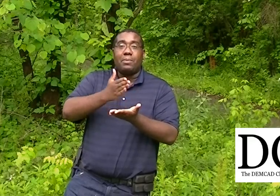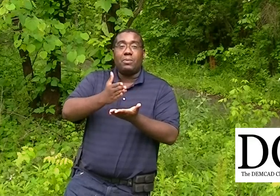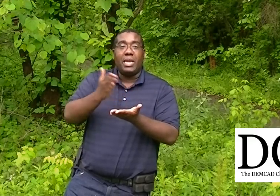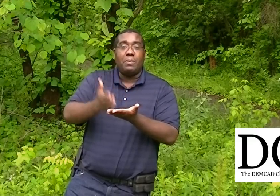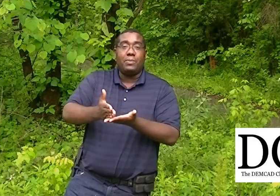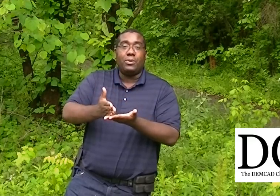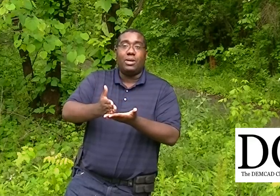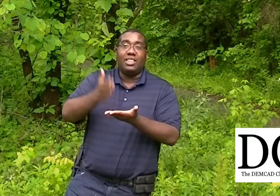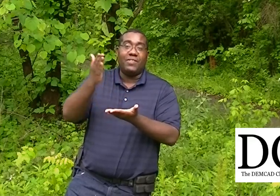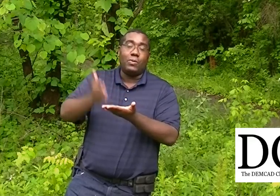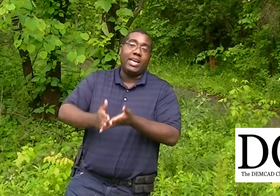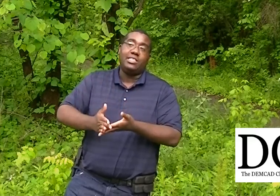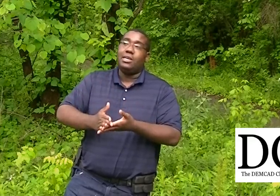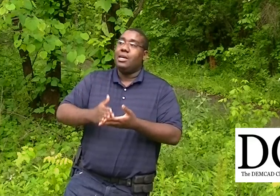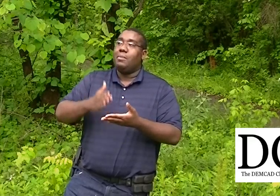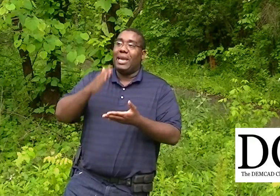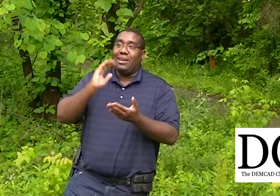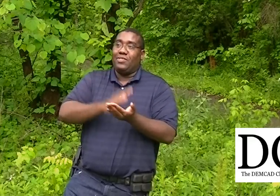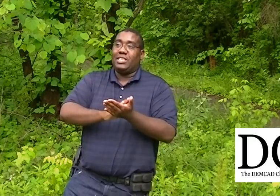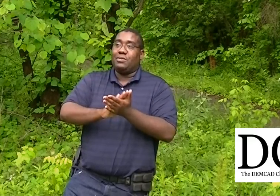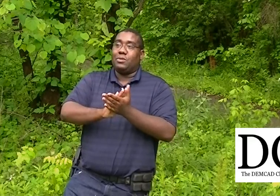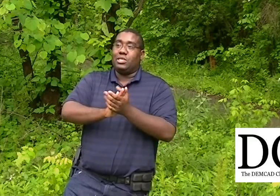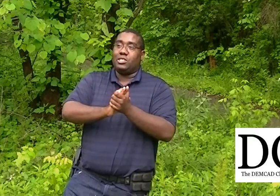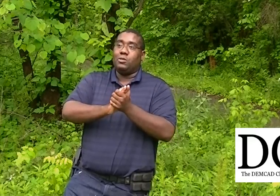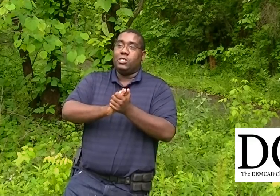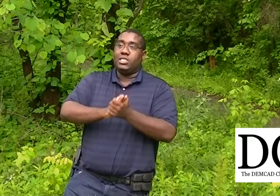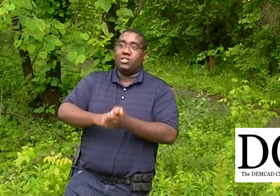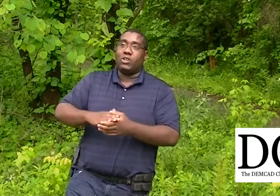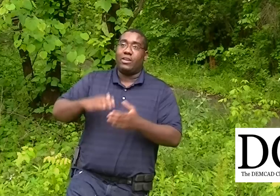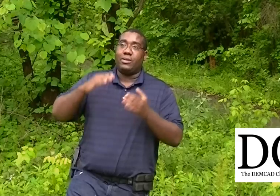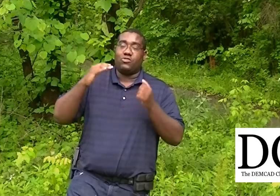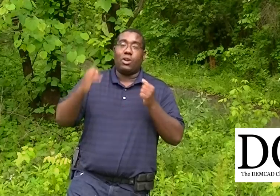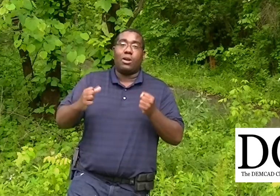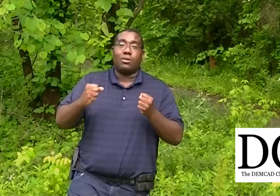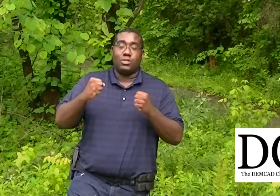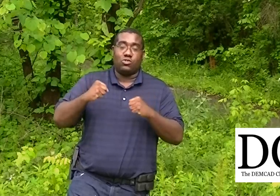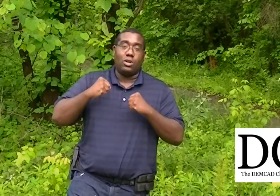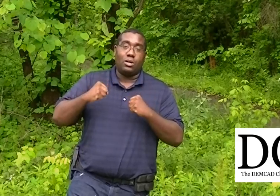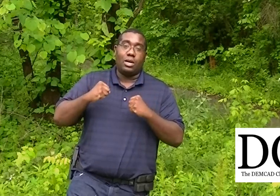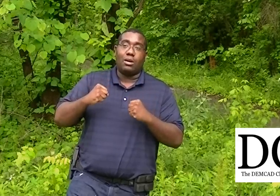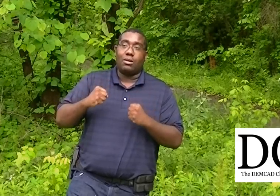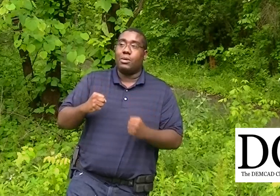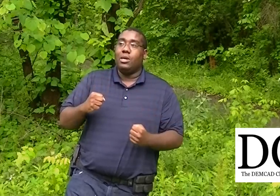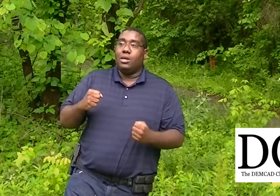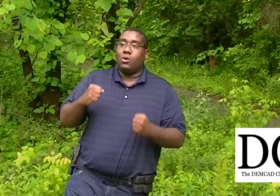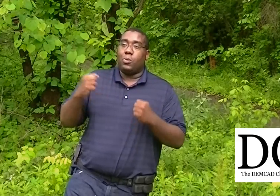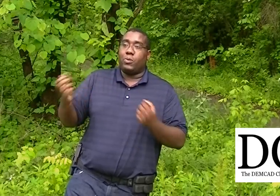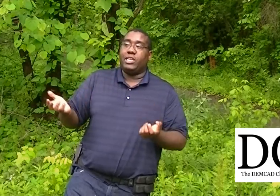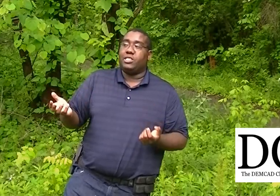able to pay people a living wage. But I don't think the solution is to try to strong, strong arm corporations